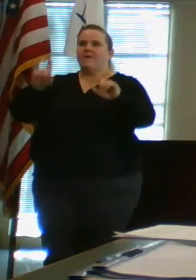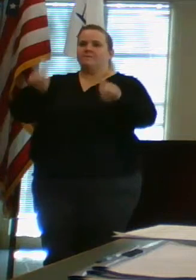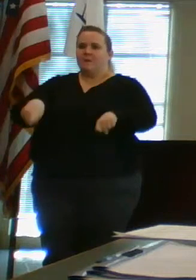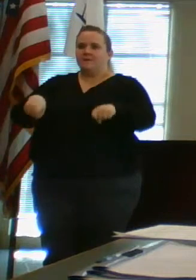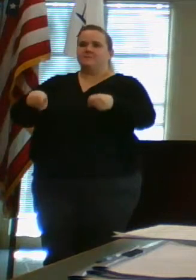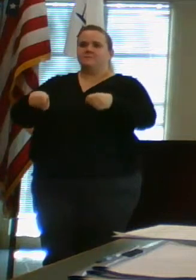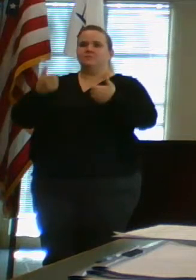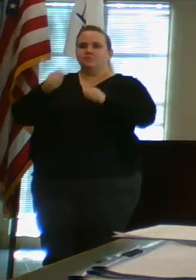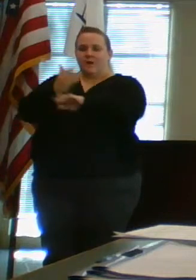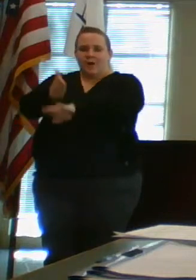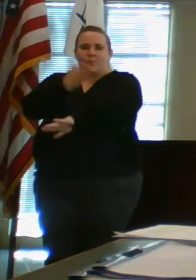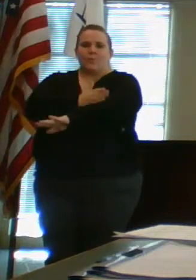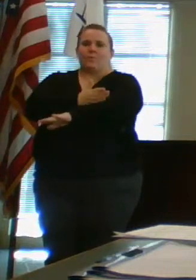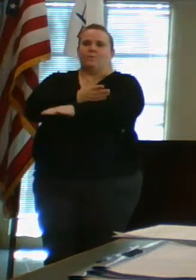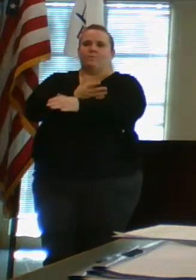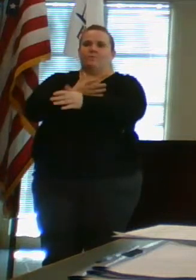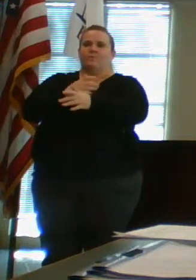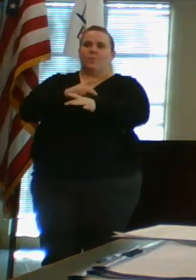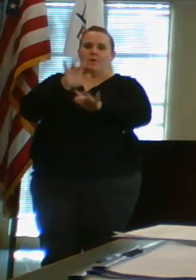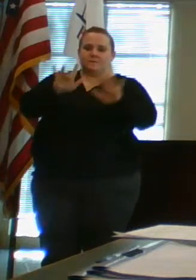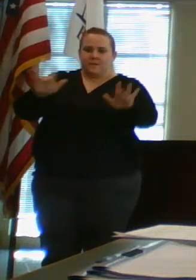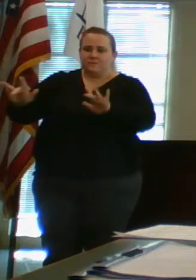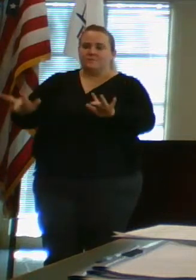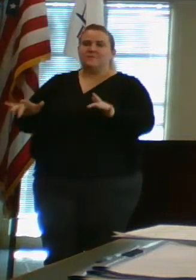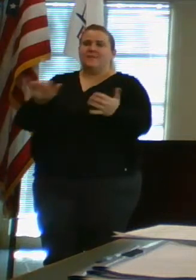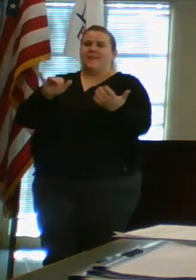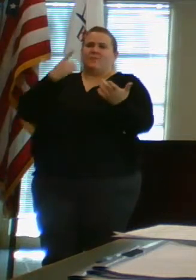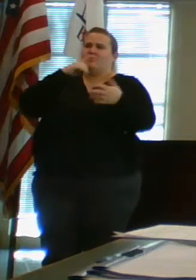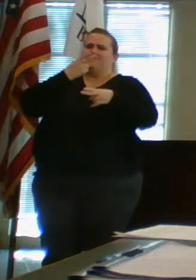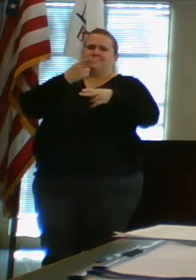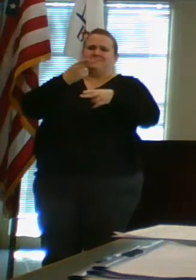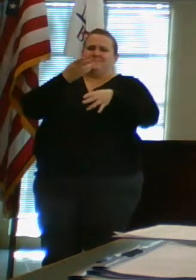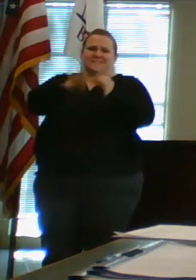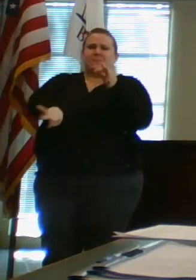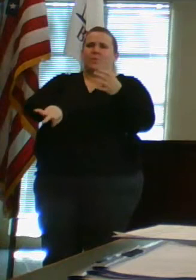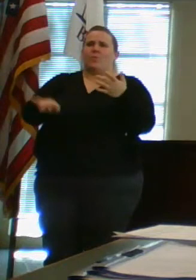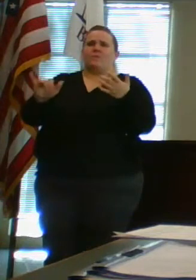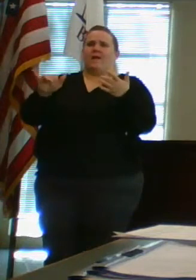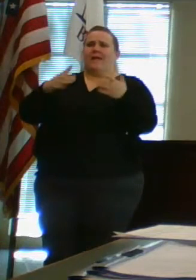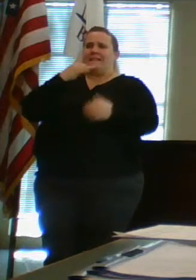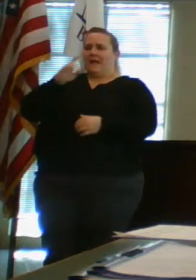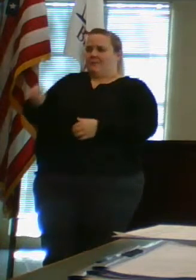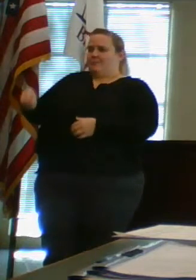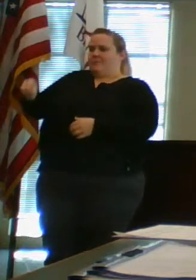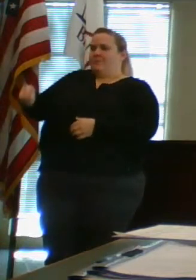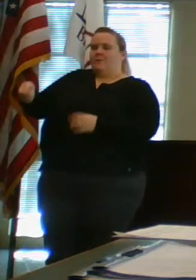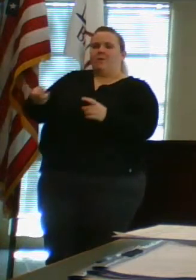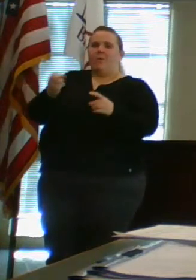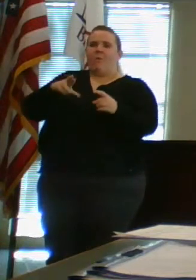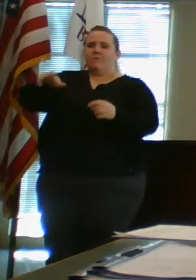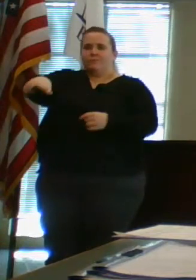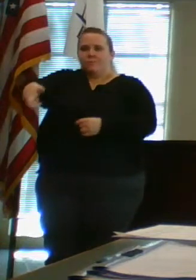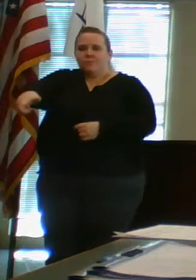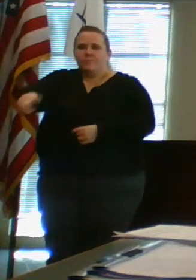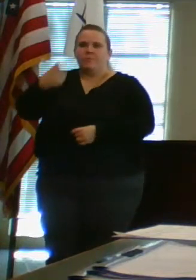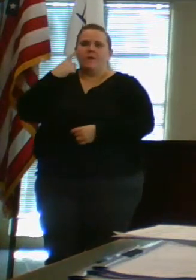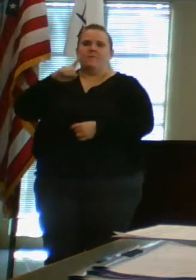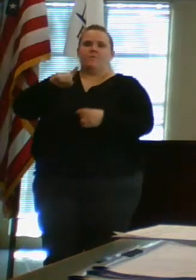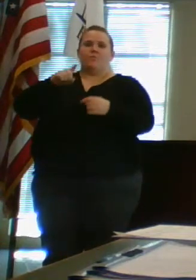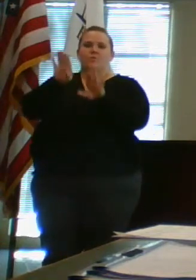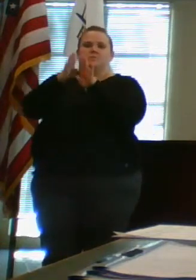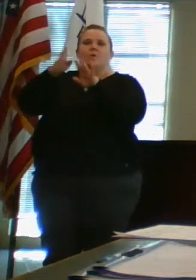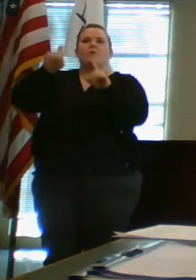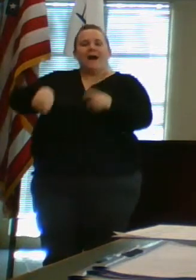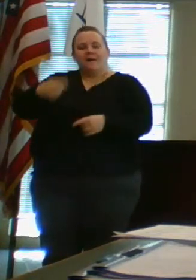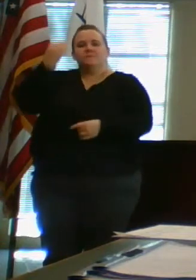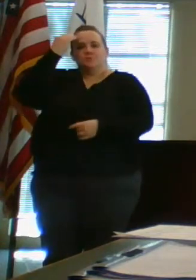work on what we touch, what door, I mean, simple things such as light switches, door handles, doorknobs. You've got